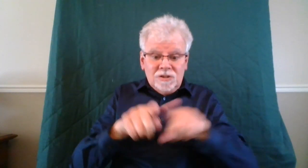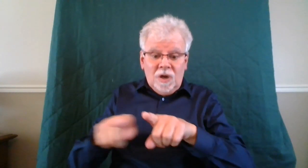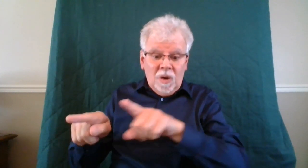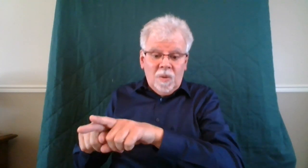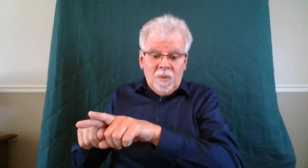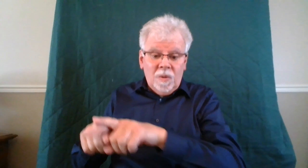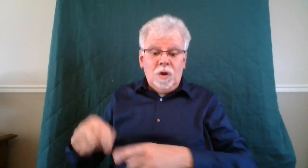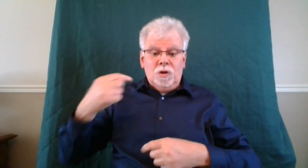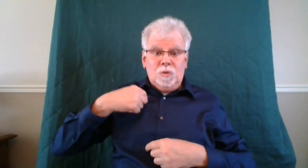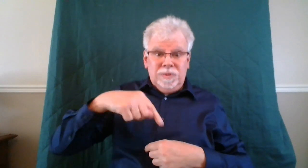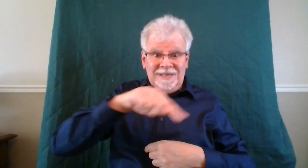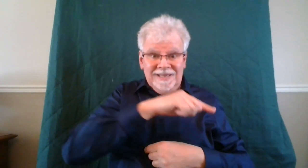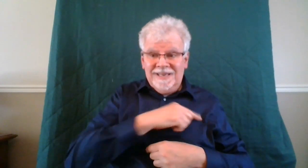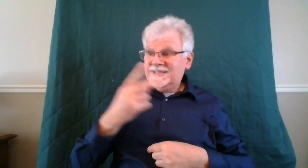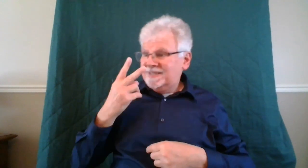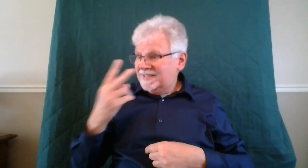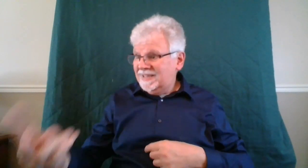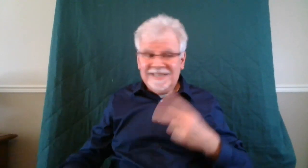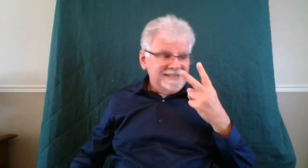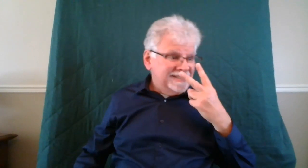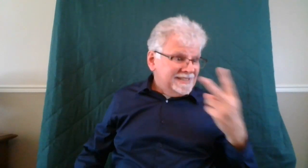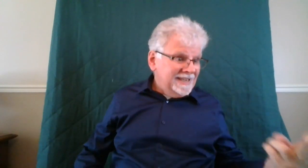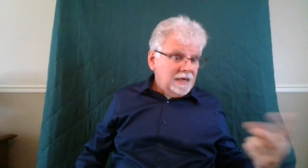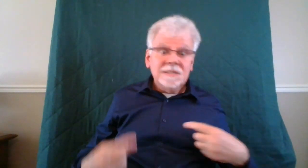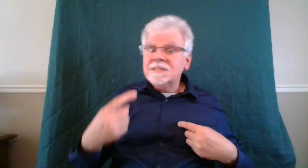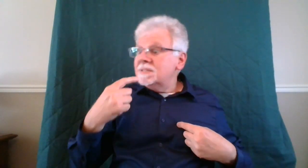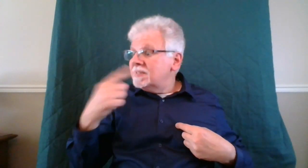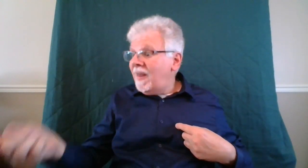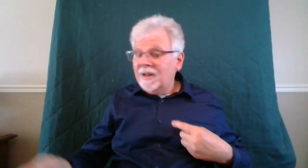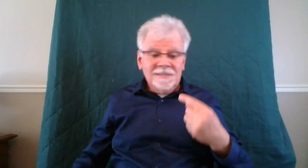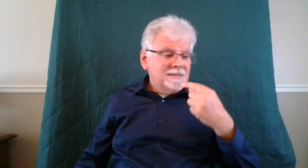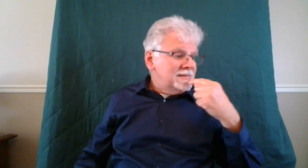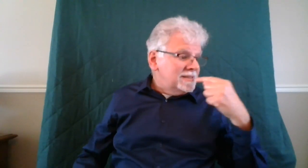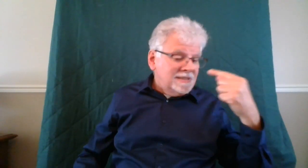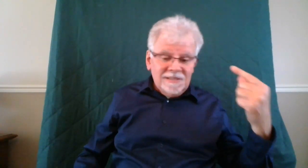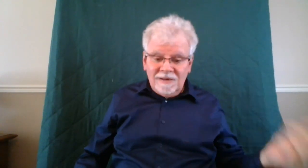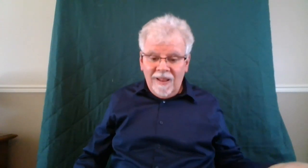Moreover, we have seen and testified